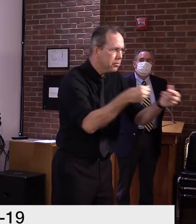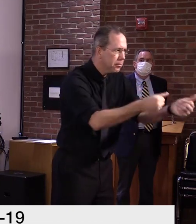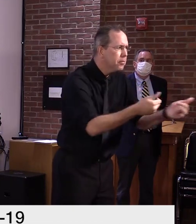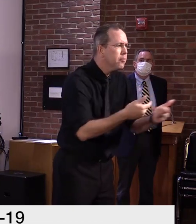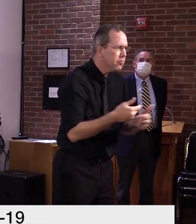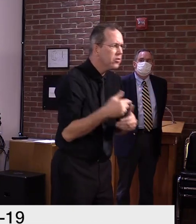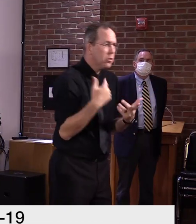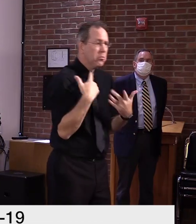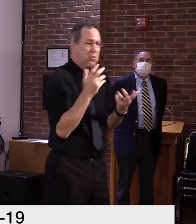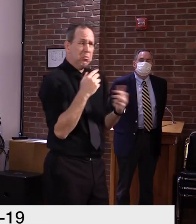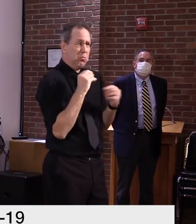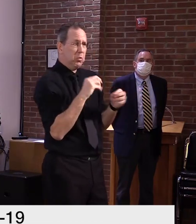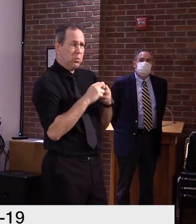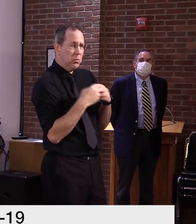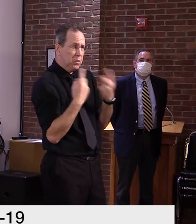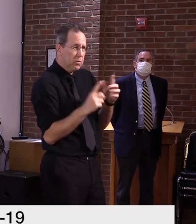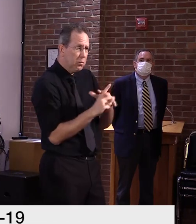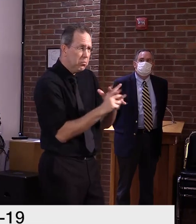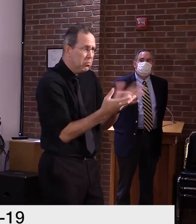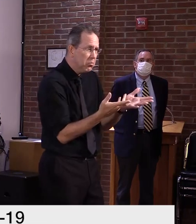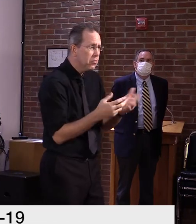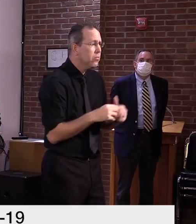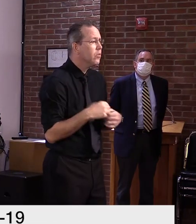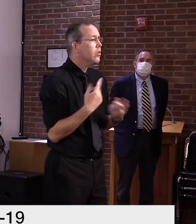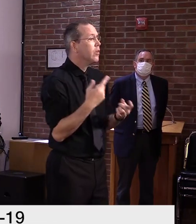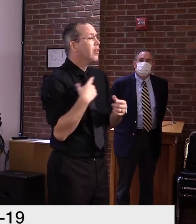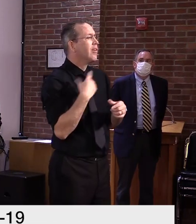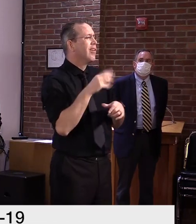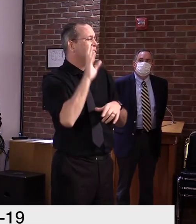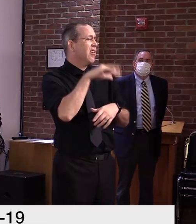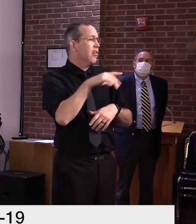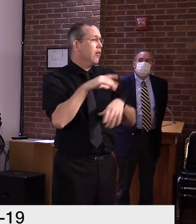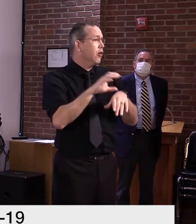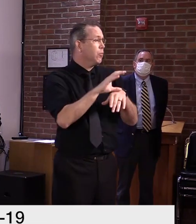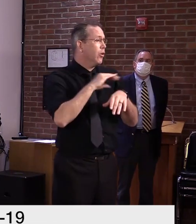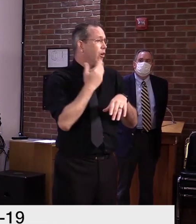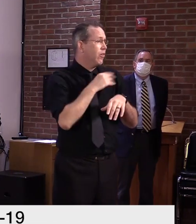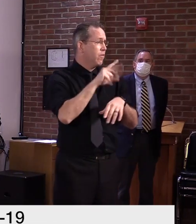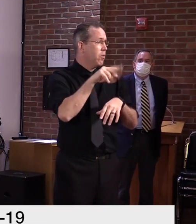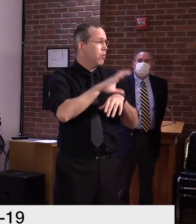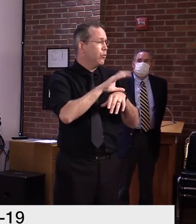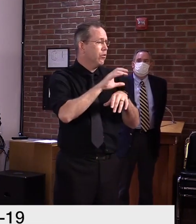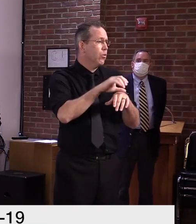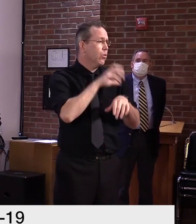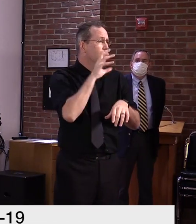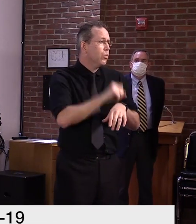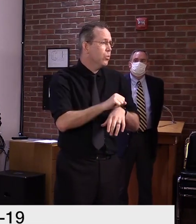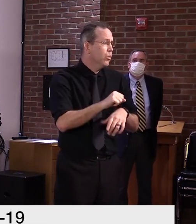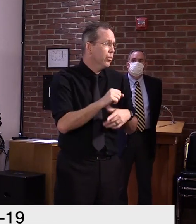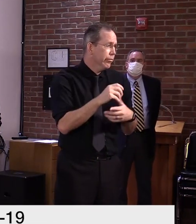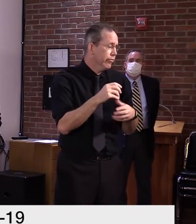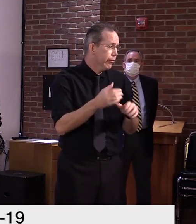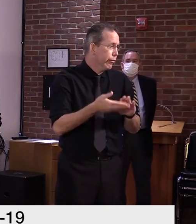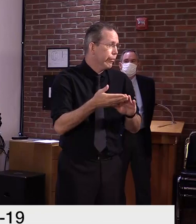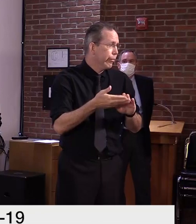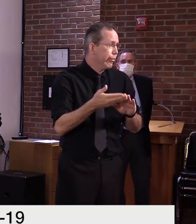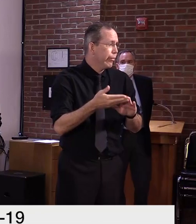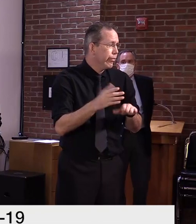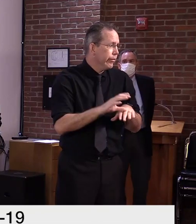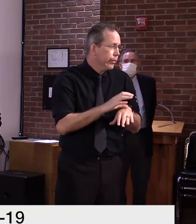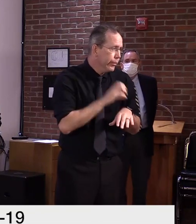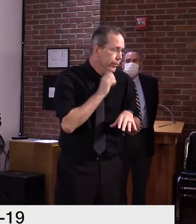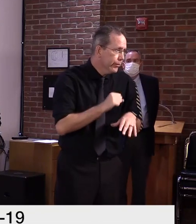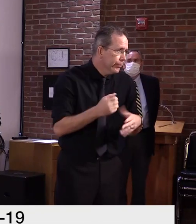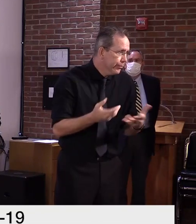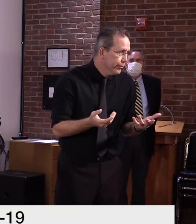have a mainframe that needs to be replaced. It's 50 years old. It's going to continue to be a problem in